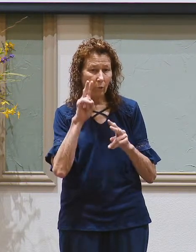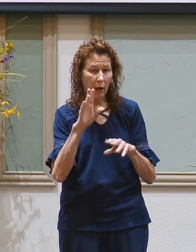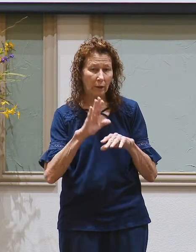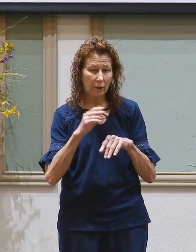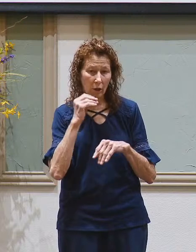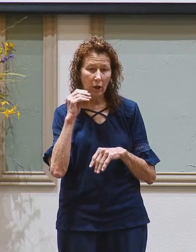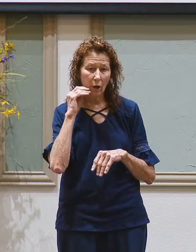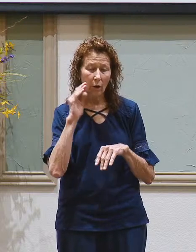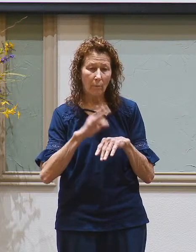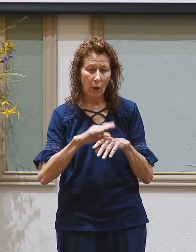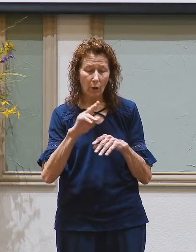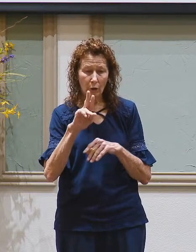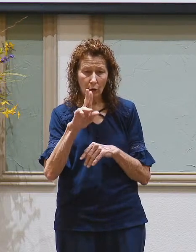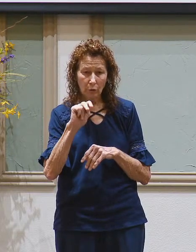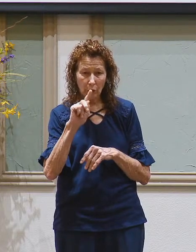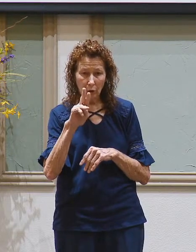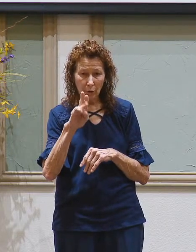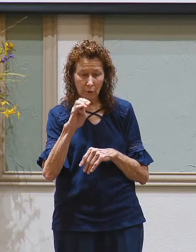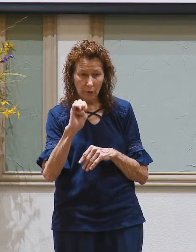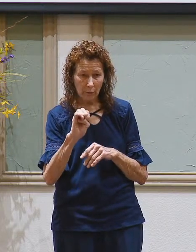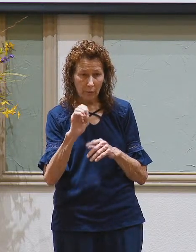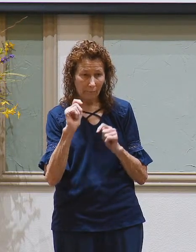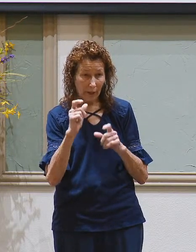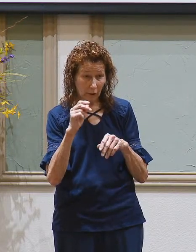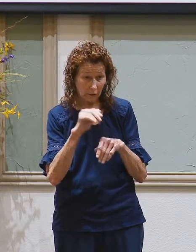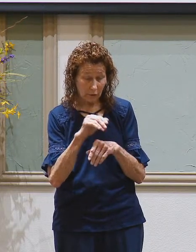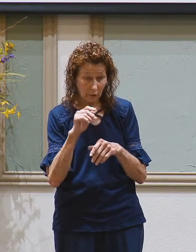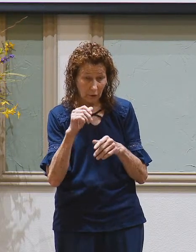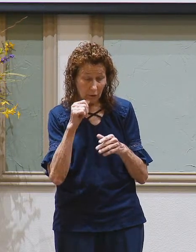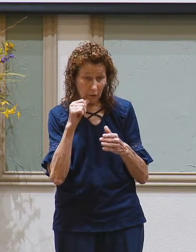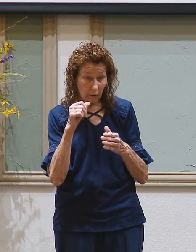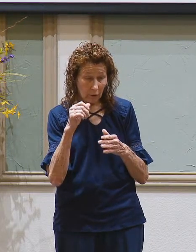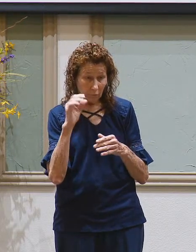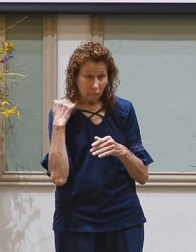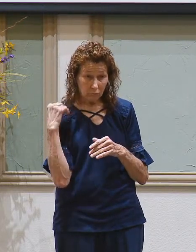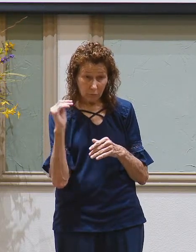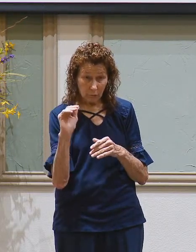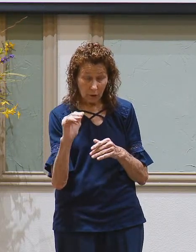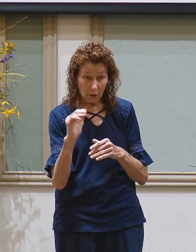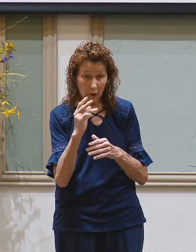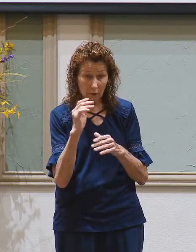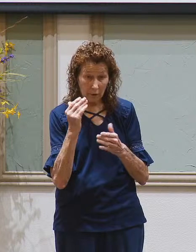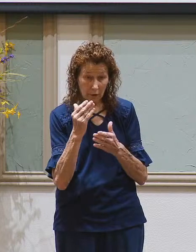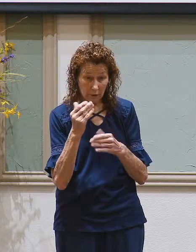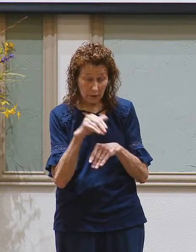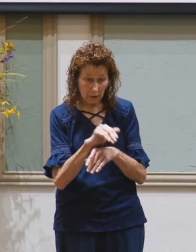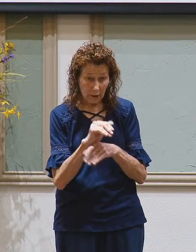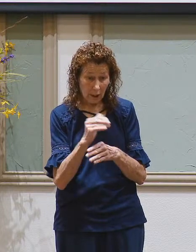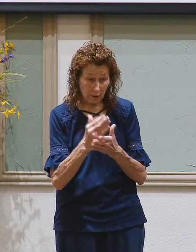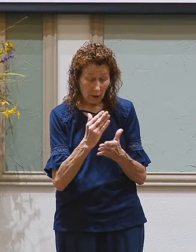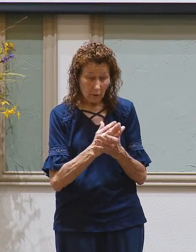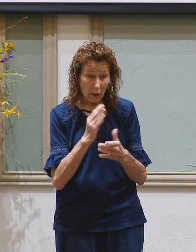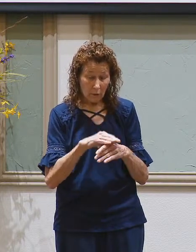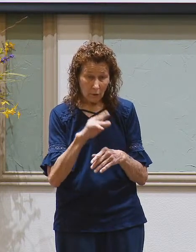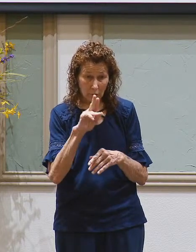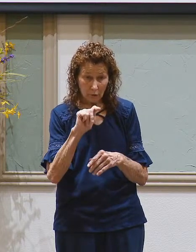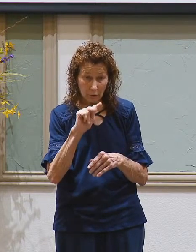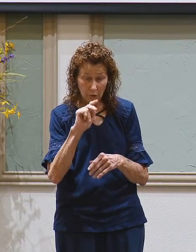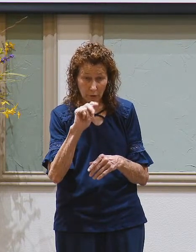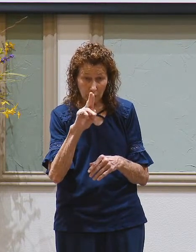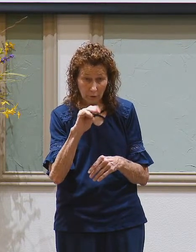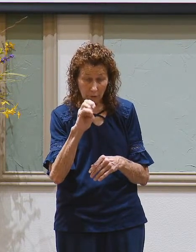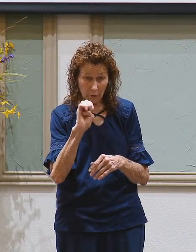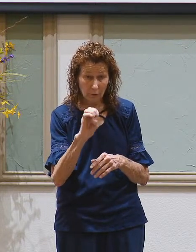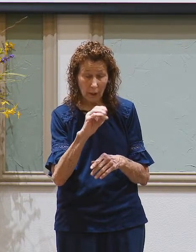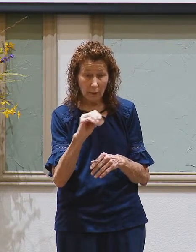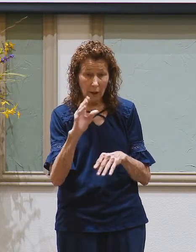home on YouTube. Just a quick note that tonight's sermon is going to be both places. It will be on our YouTube channel, and it will also be